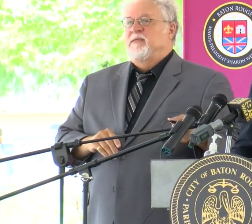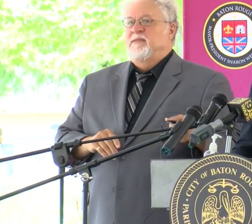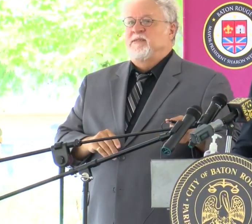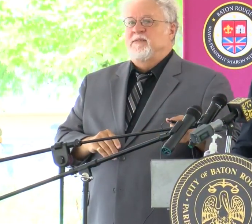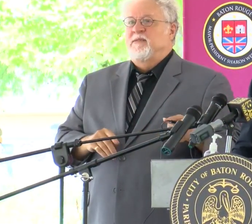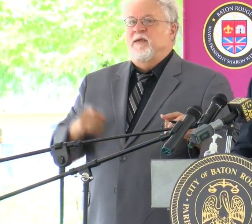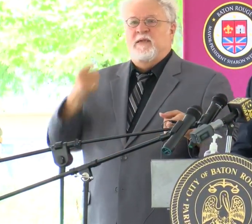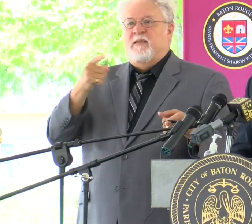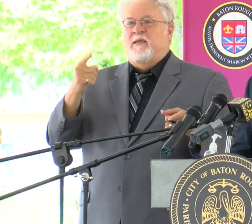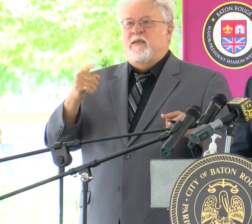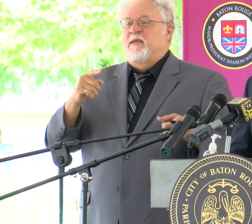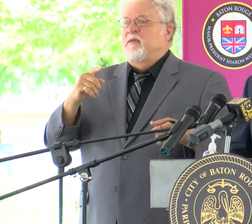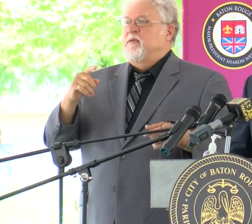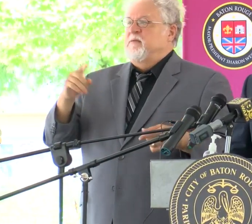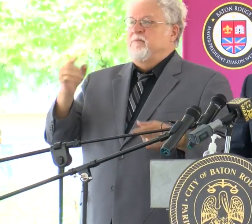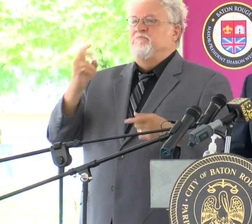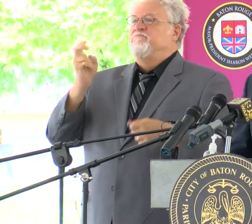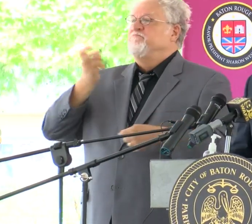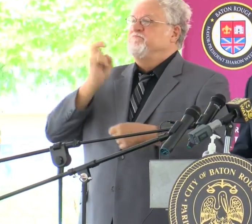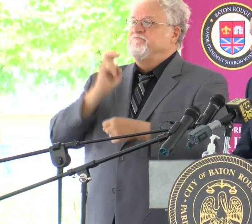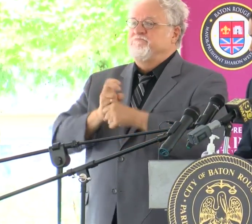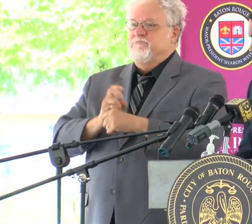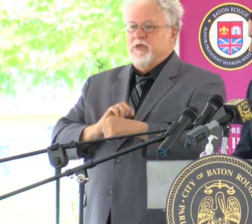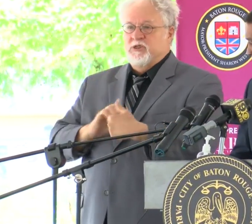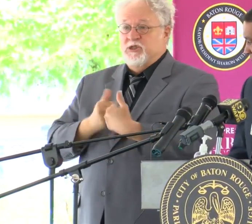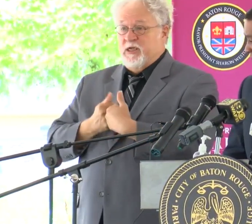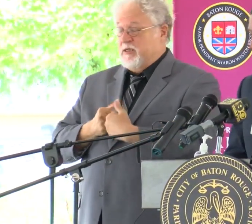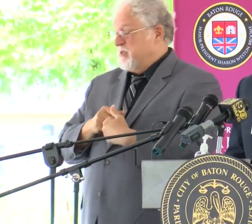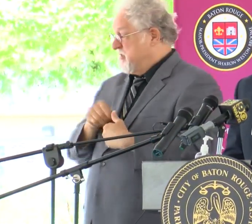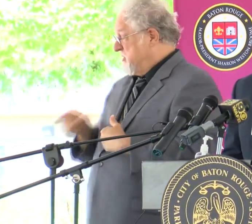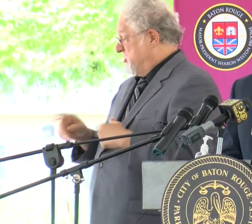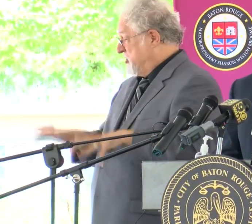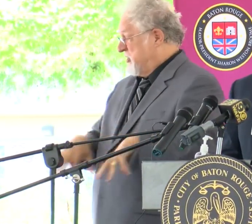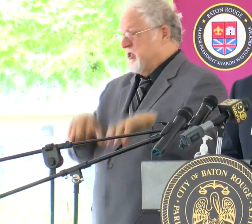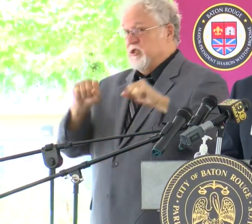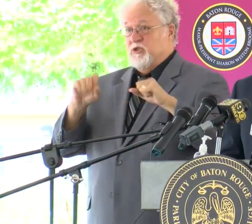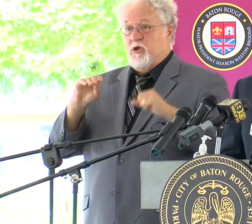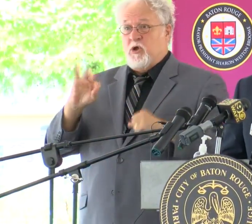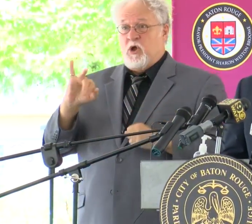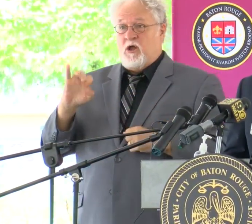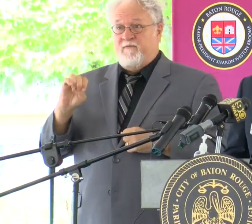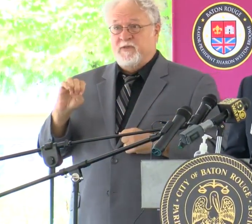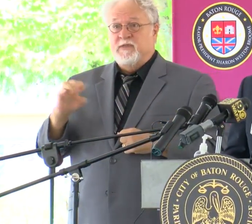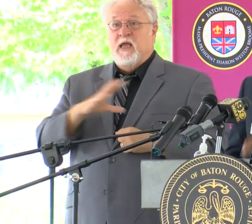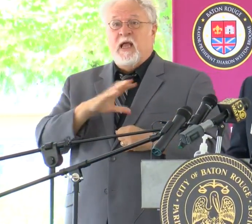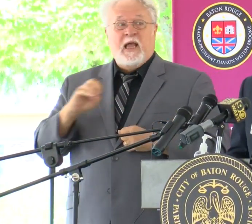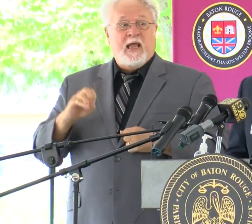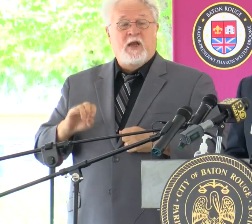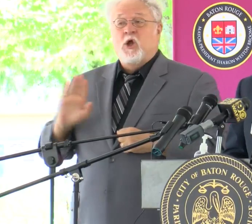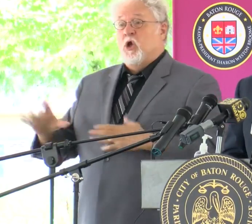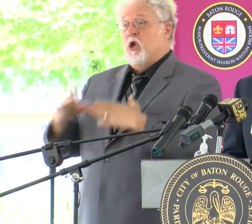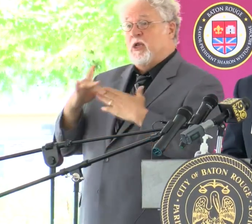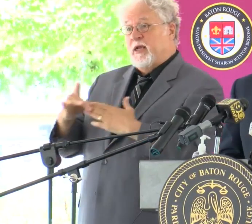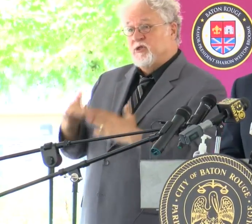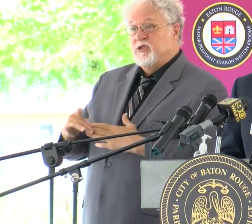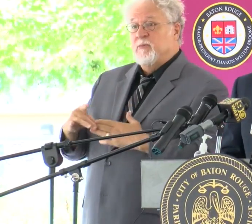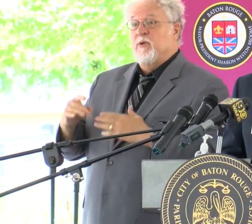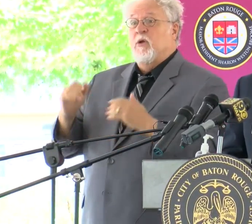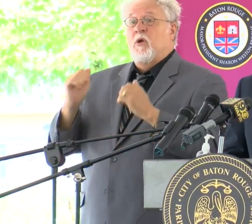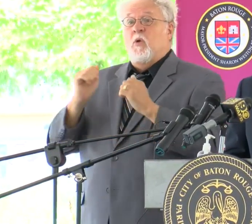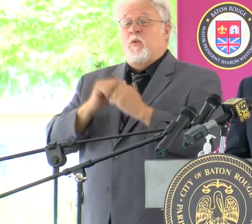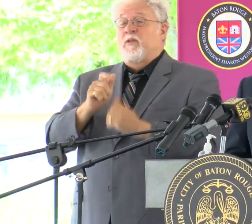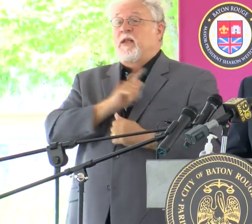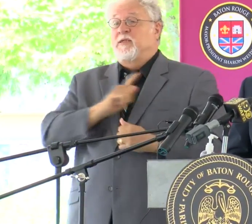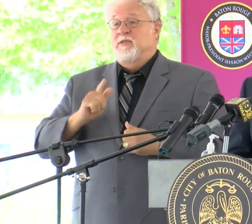dire challenge when she assumed office. And it was her leadership, along with the